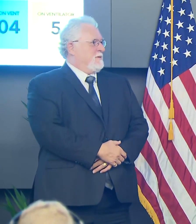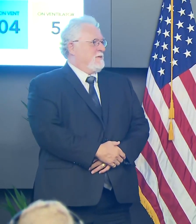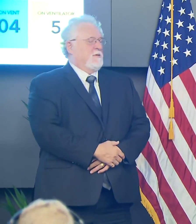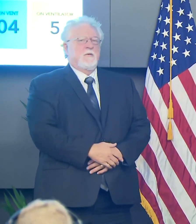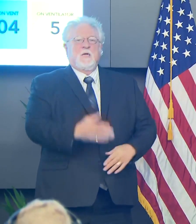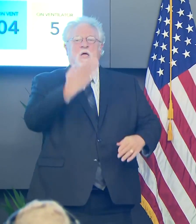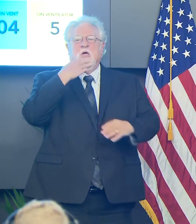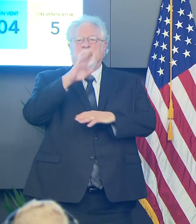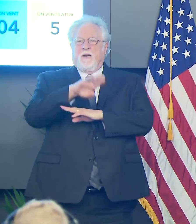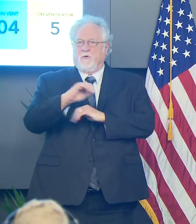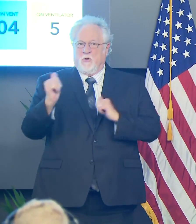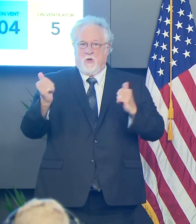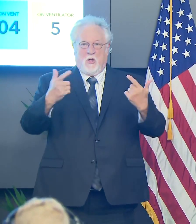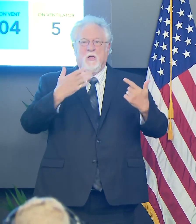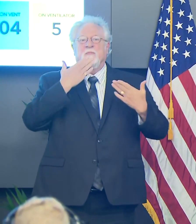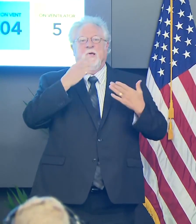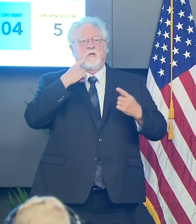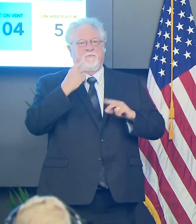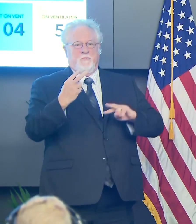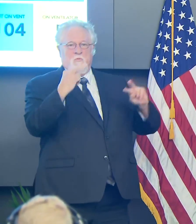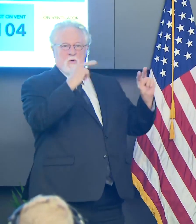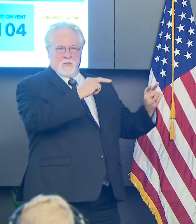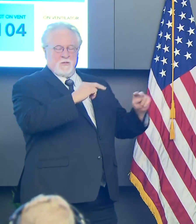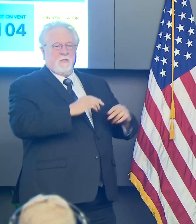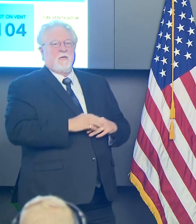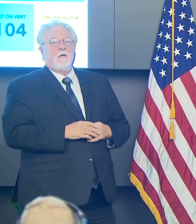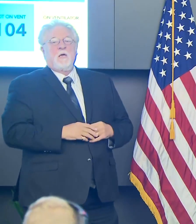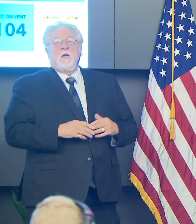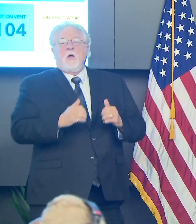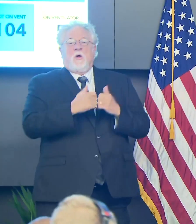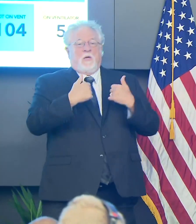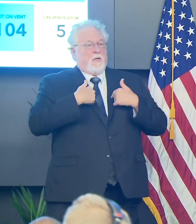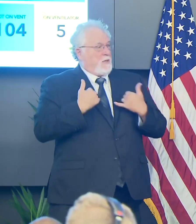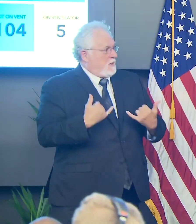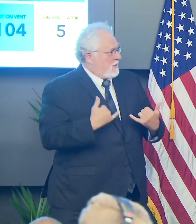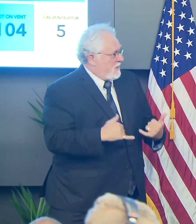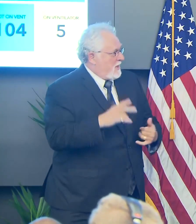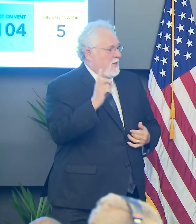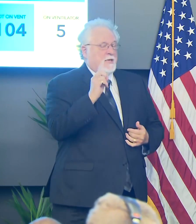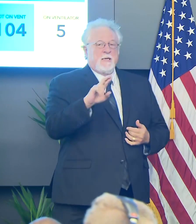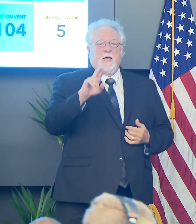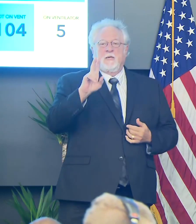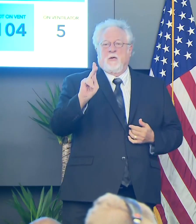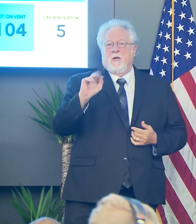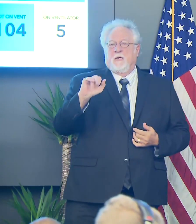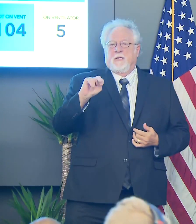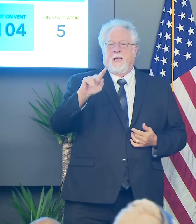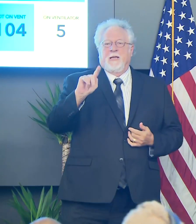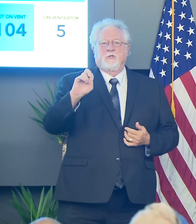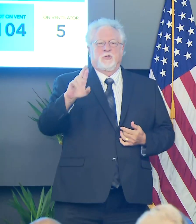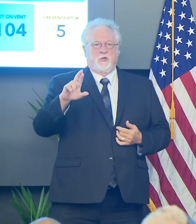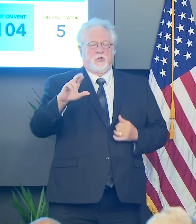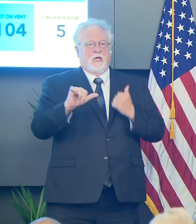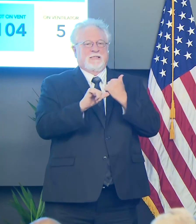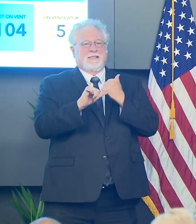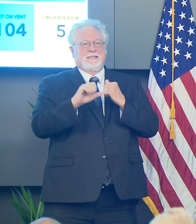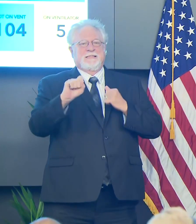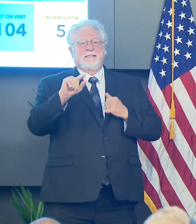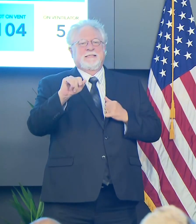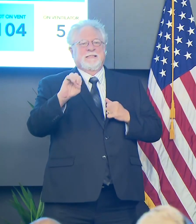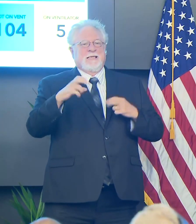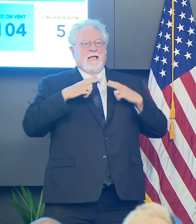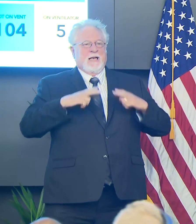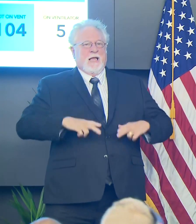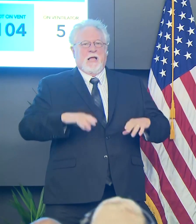Good afternoon everyone and thank you for being here with me today again is Dr. Cantor, the Assistant State Health Officer